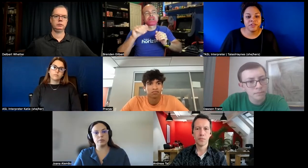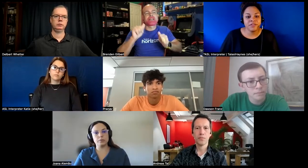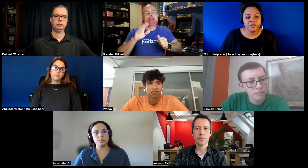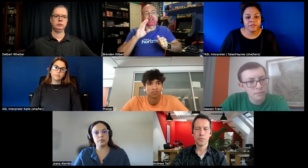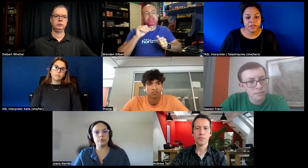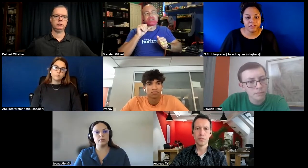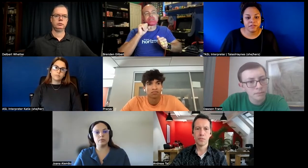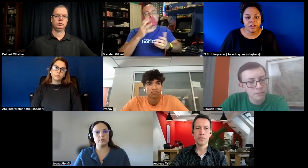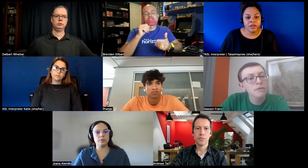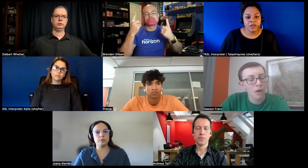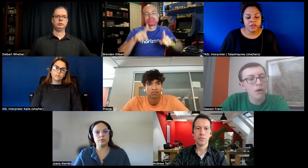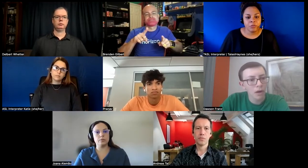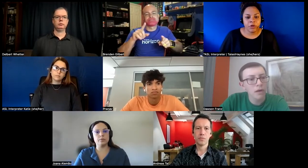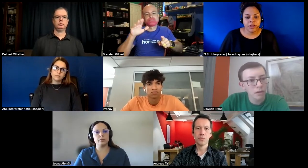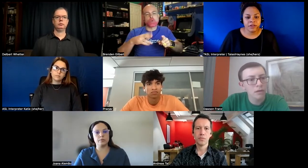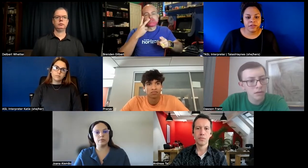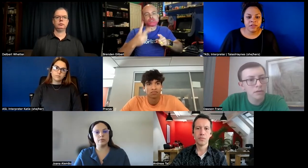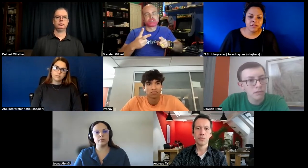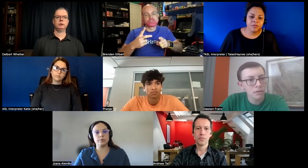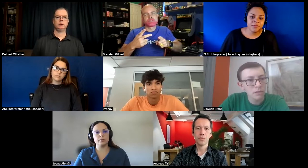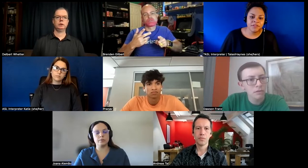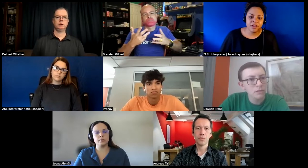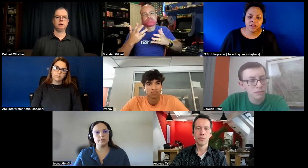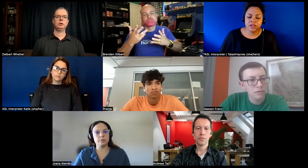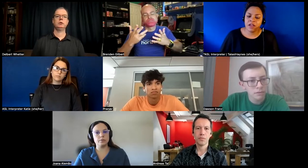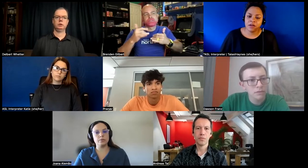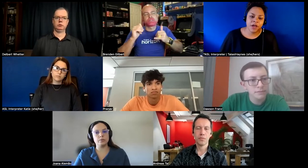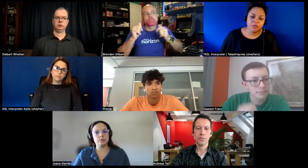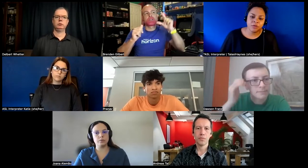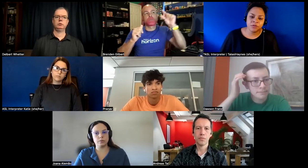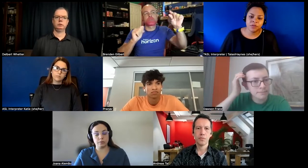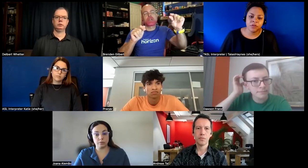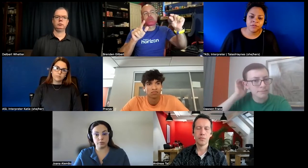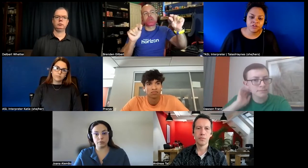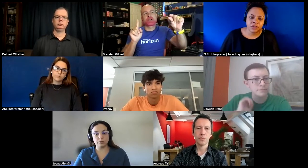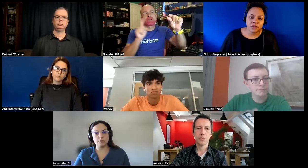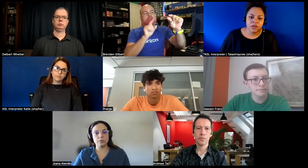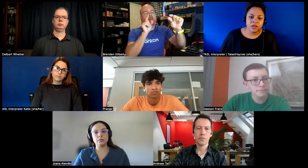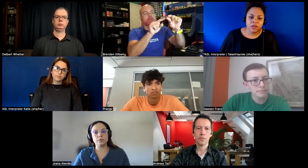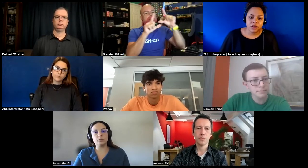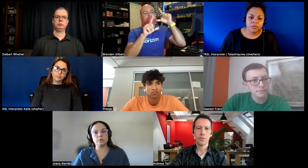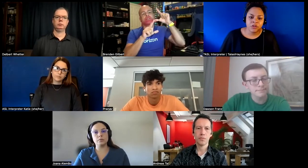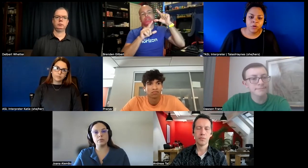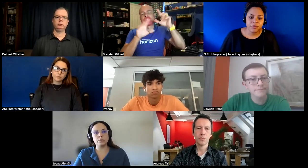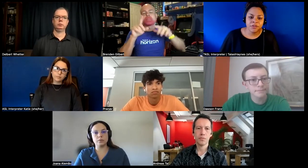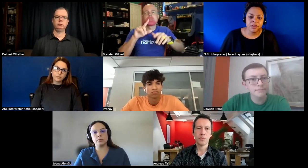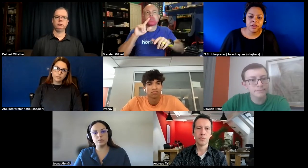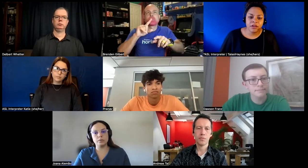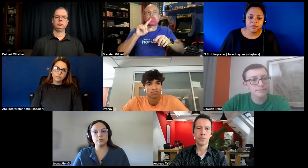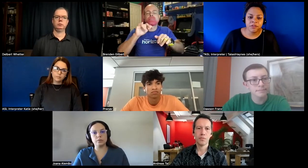distance of things but sometimes it's not it's not compatible with those with low vision um you are able to click on something